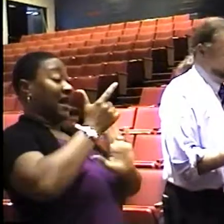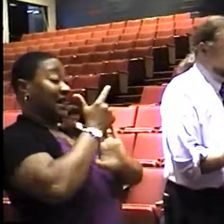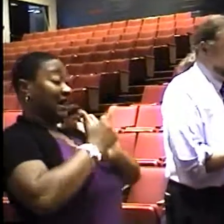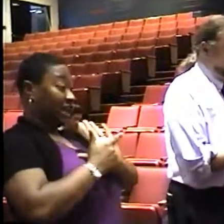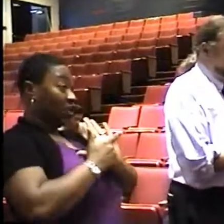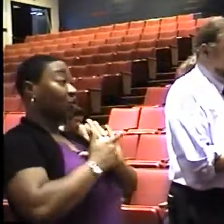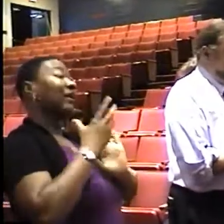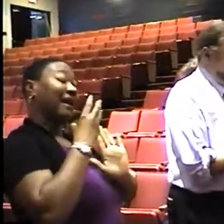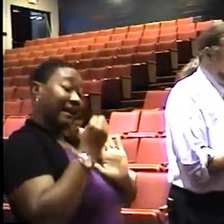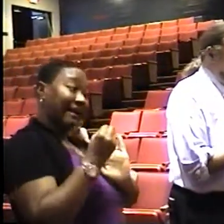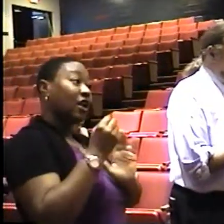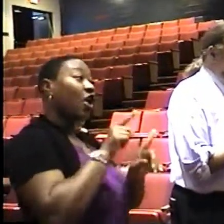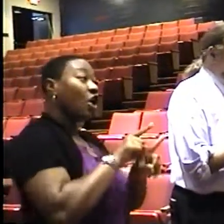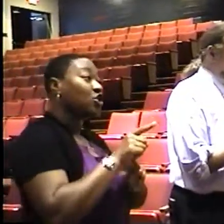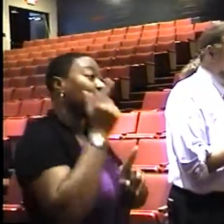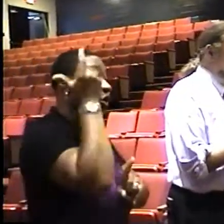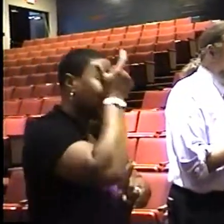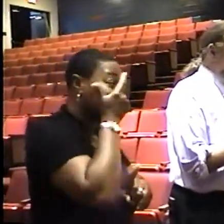logical, uh,